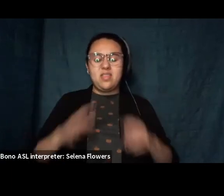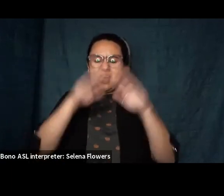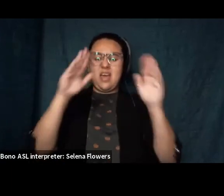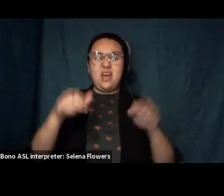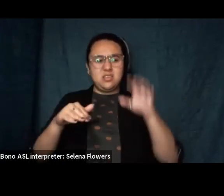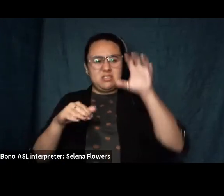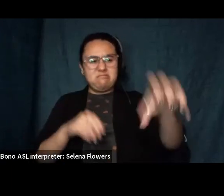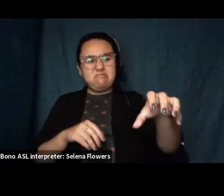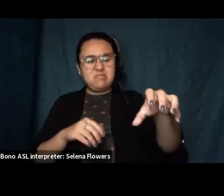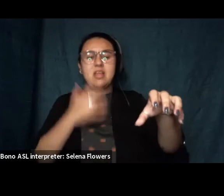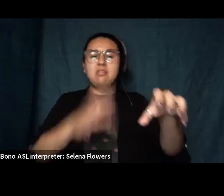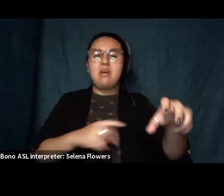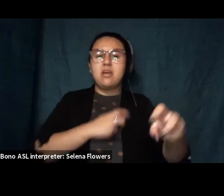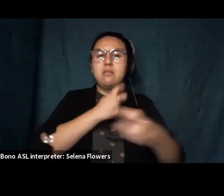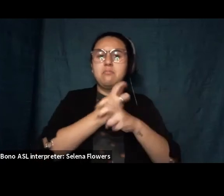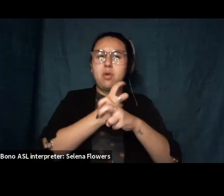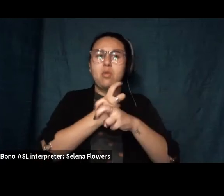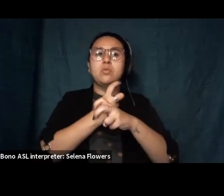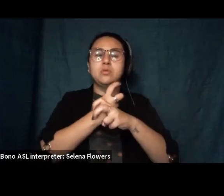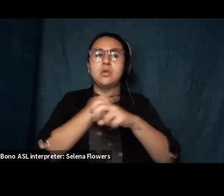made us thank you